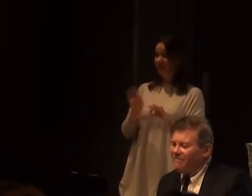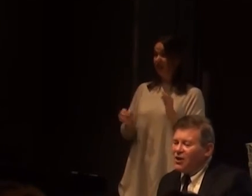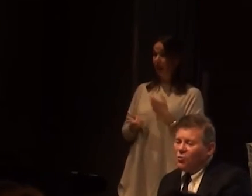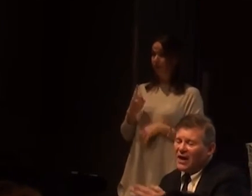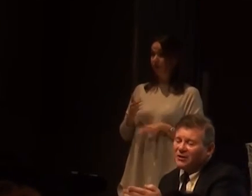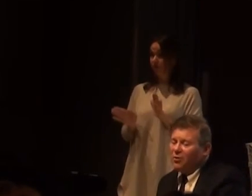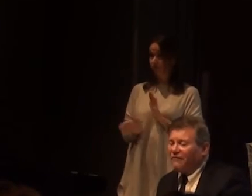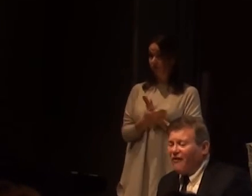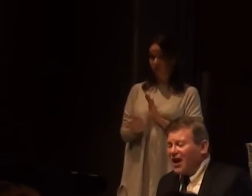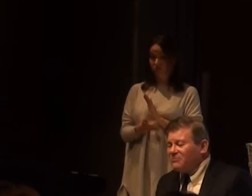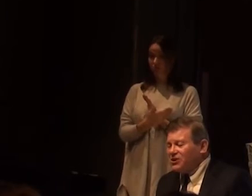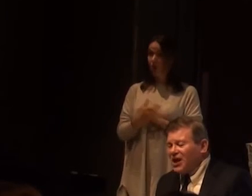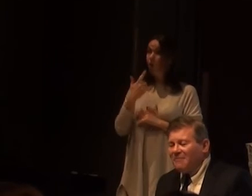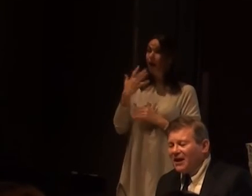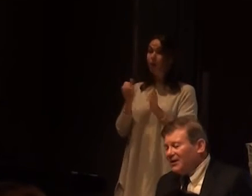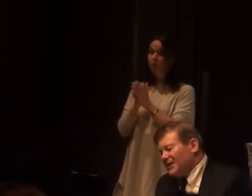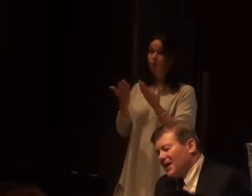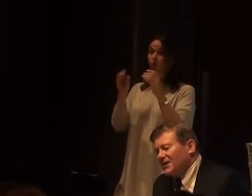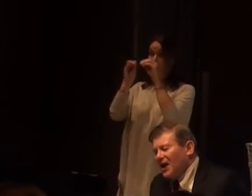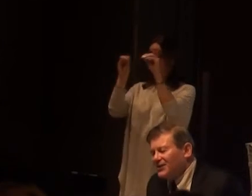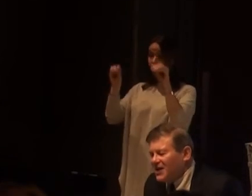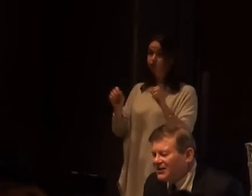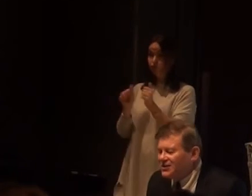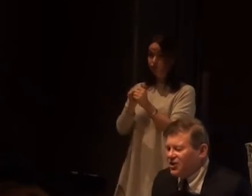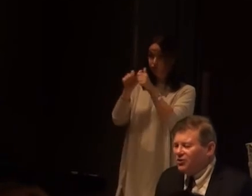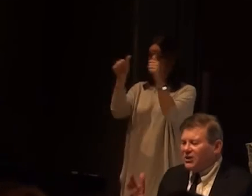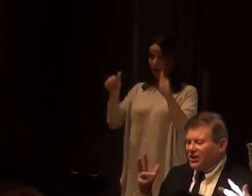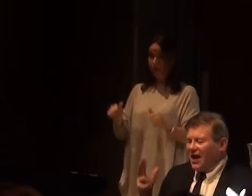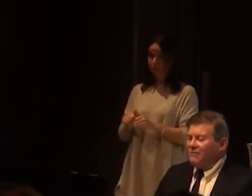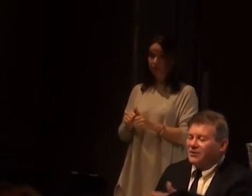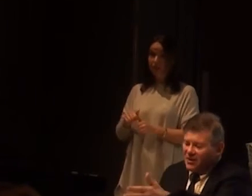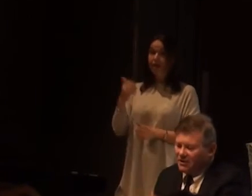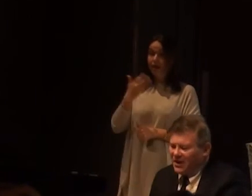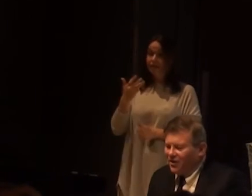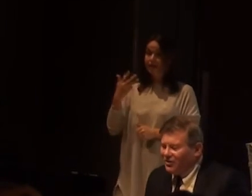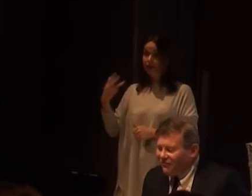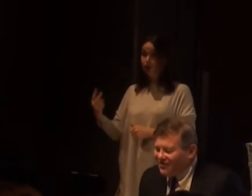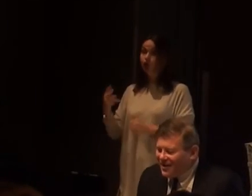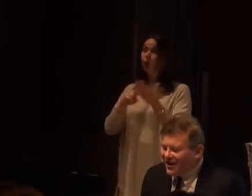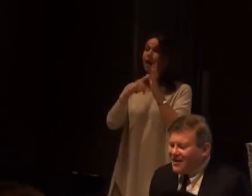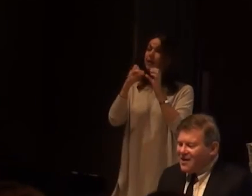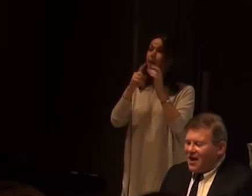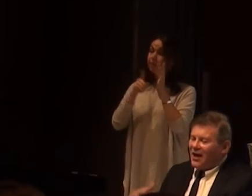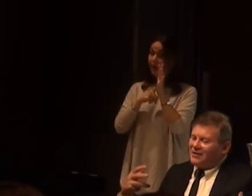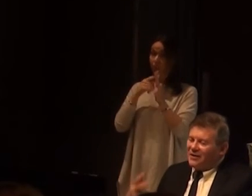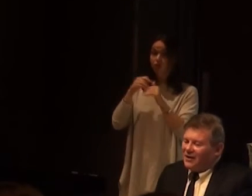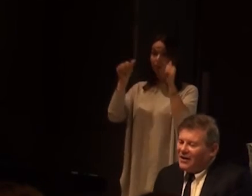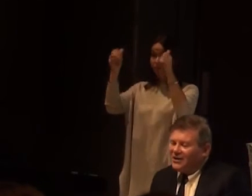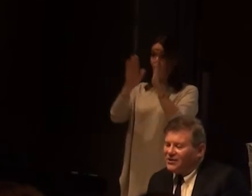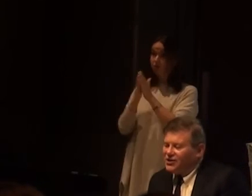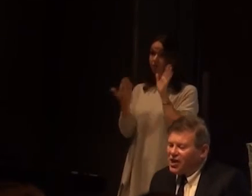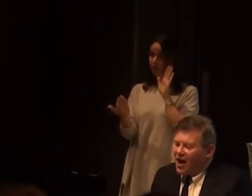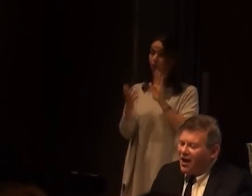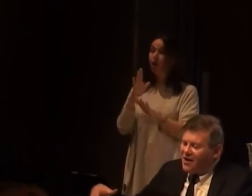media. We had the book Framed, which came out in 1992, which came with Nabil on the front there. And